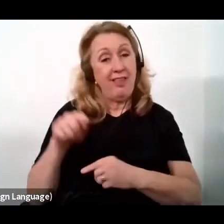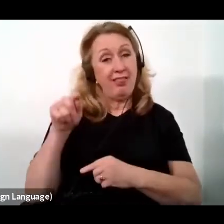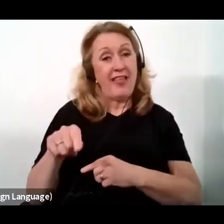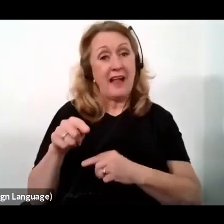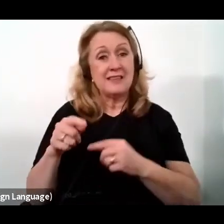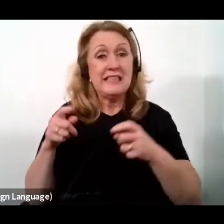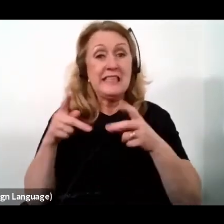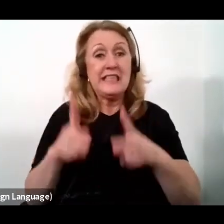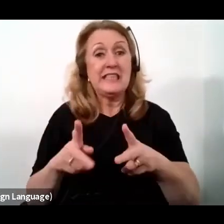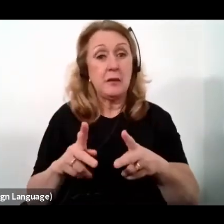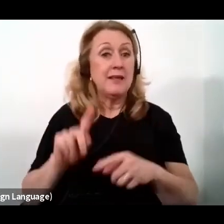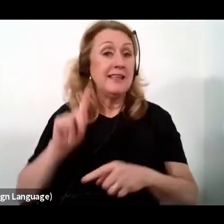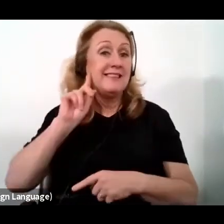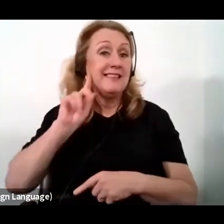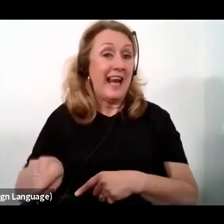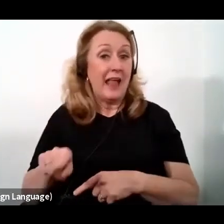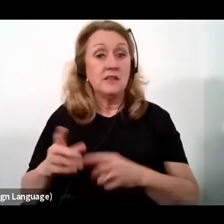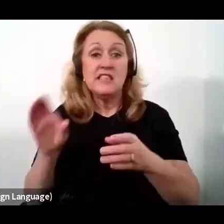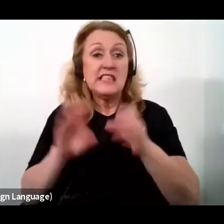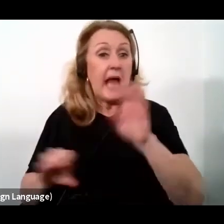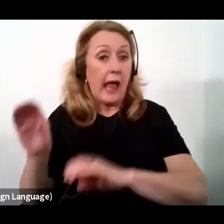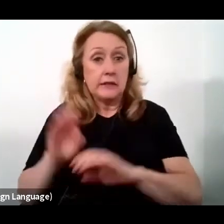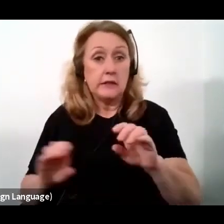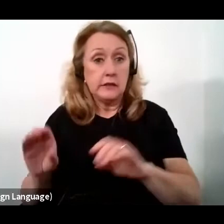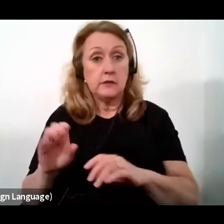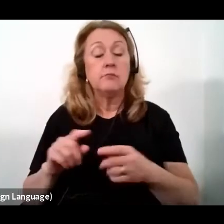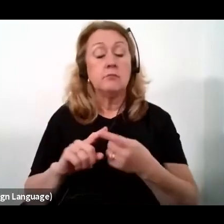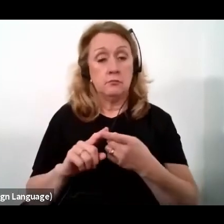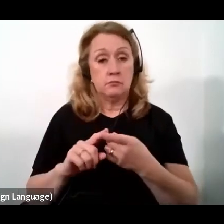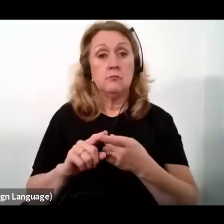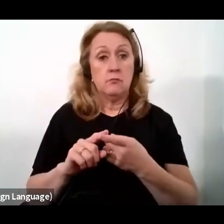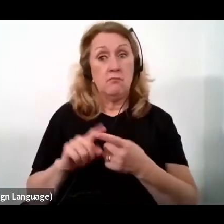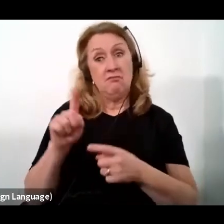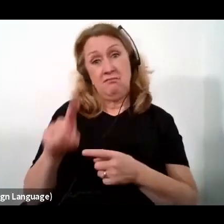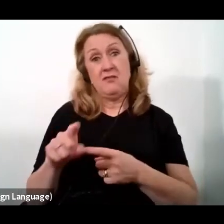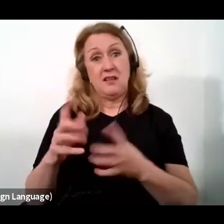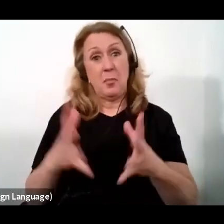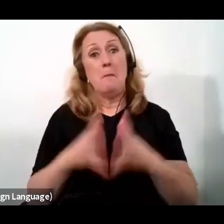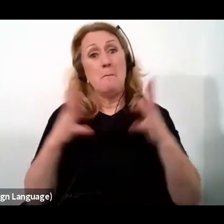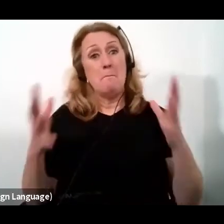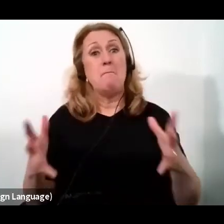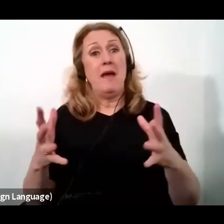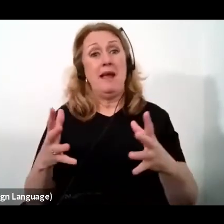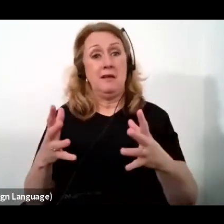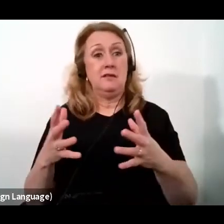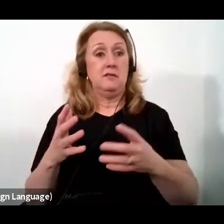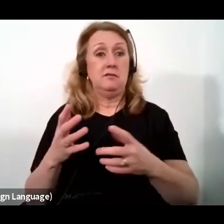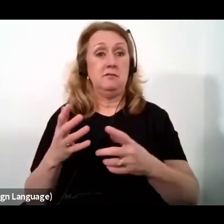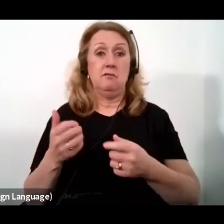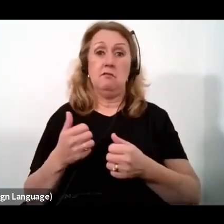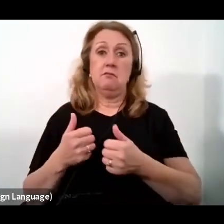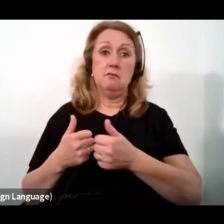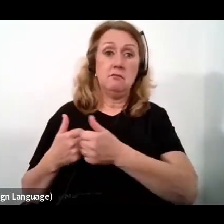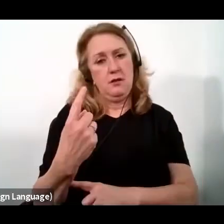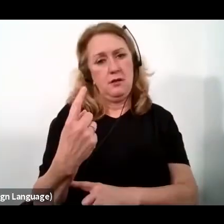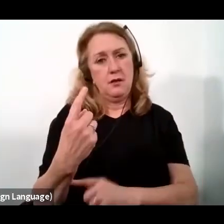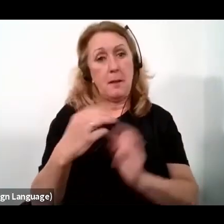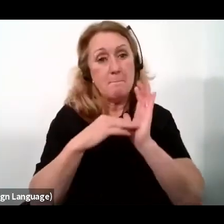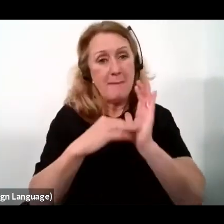has neglected the sciences, which have been the major drivers of growth and innovation for decades.